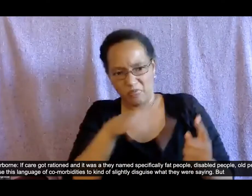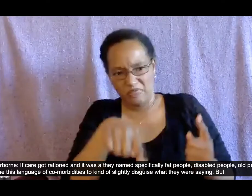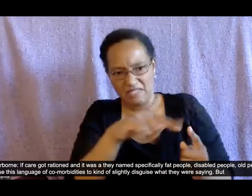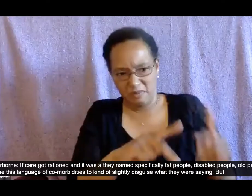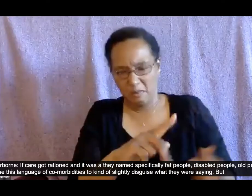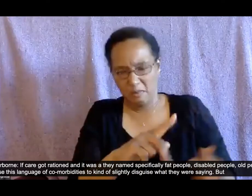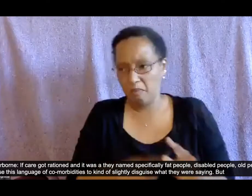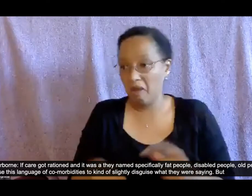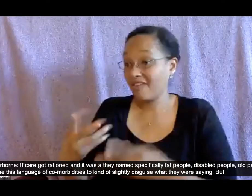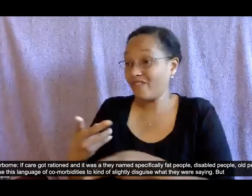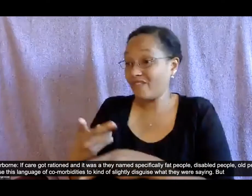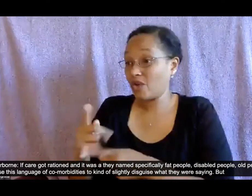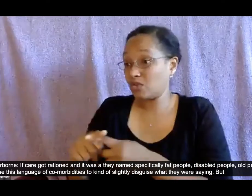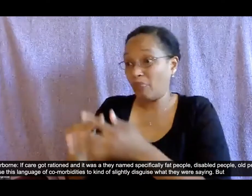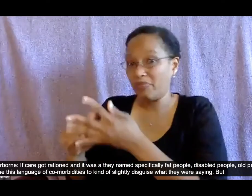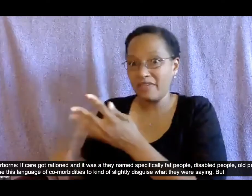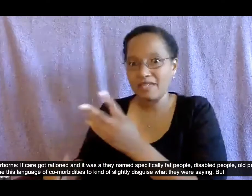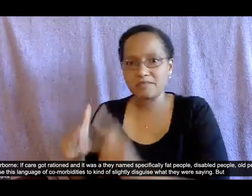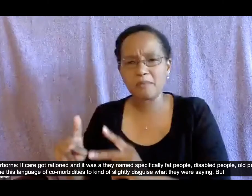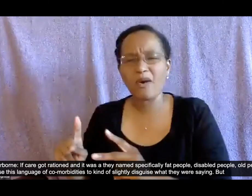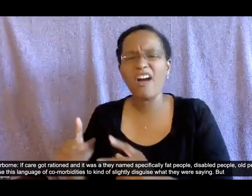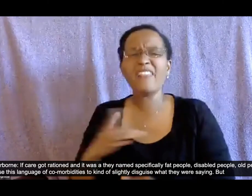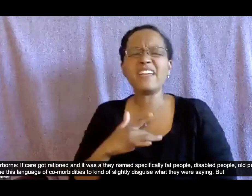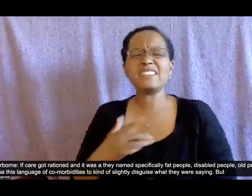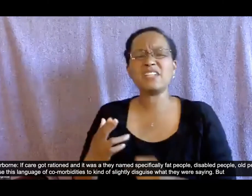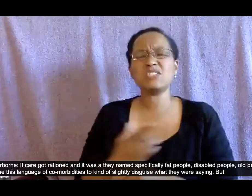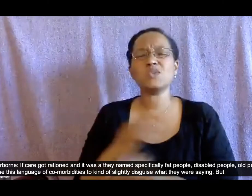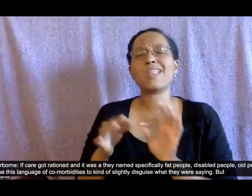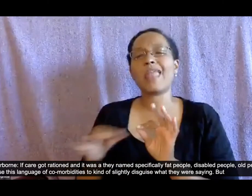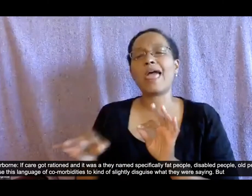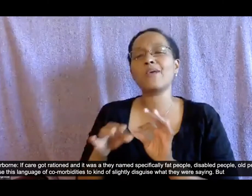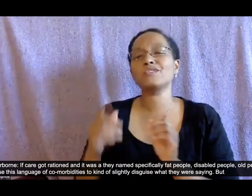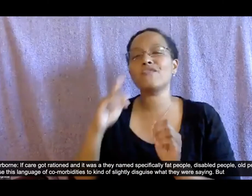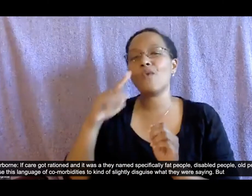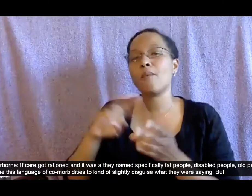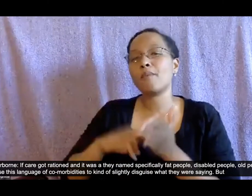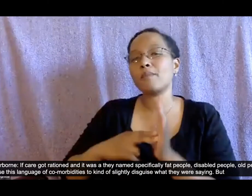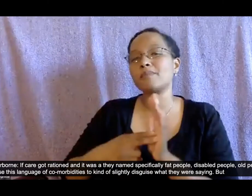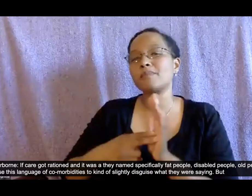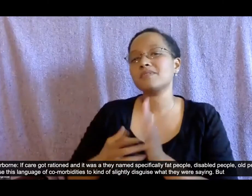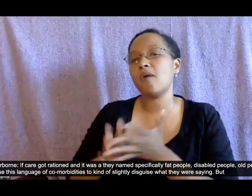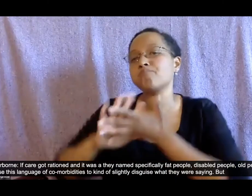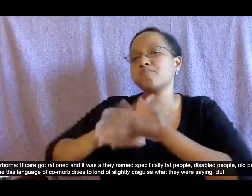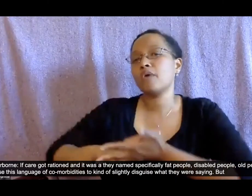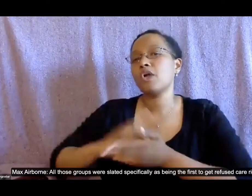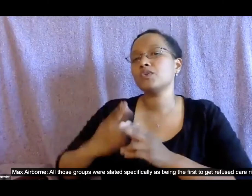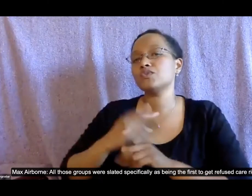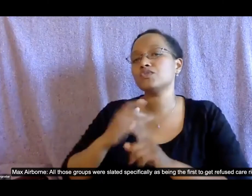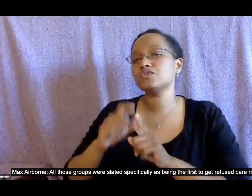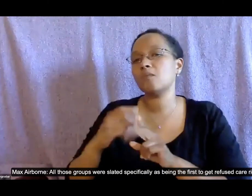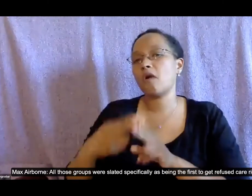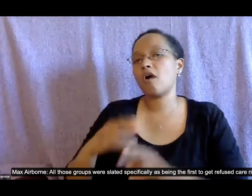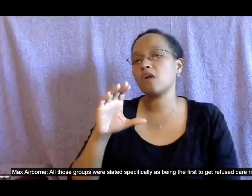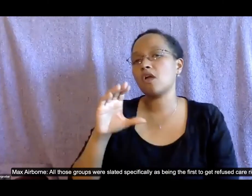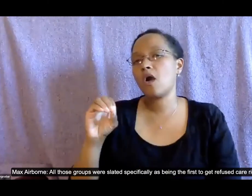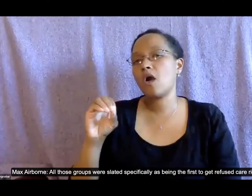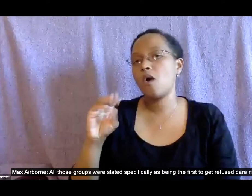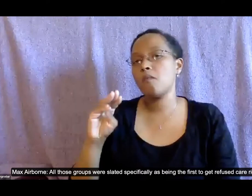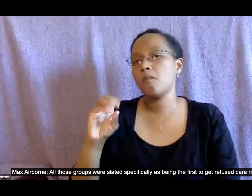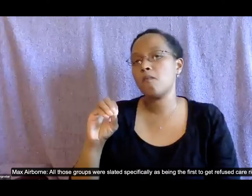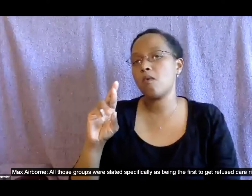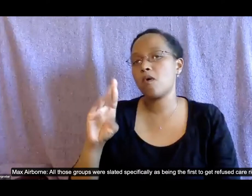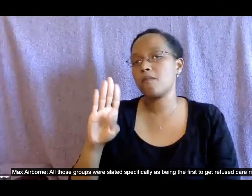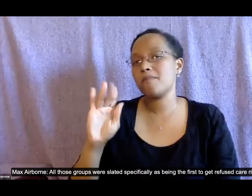language of comorbidities to kind of slightly disguise what they were saying but um all those groups were slated